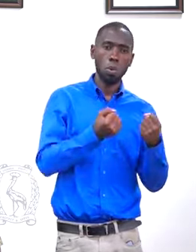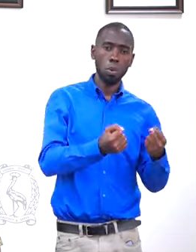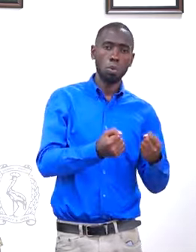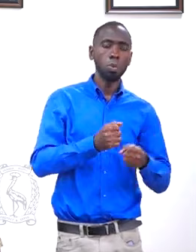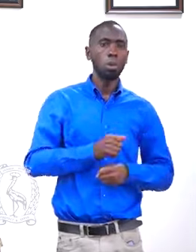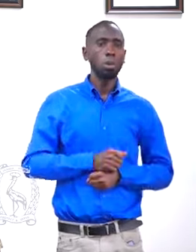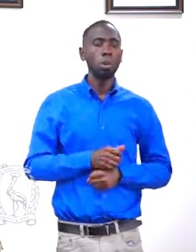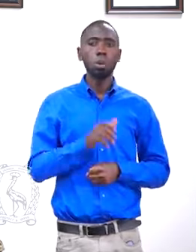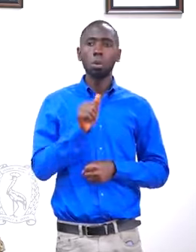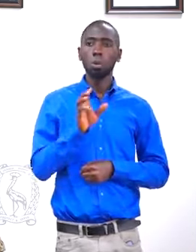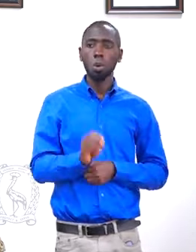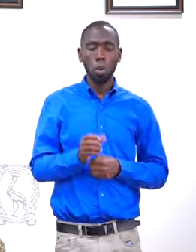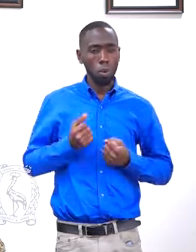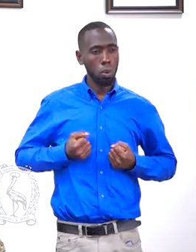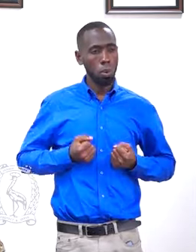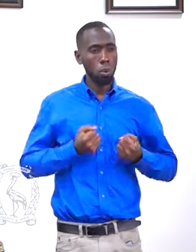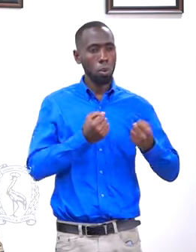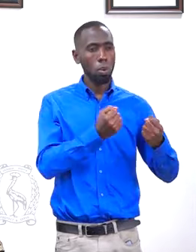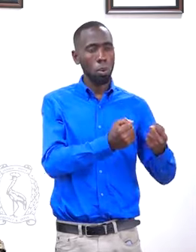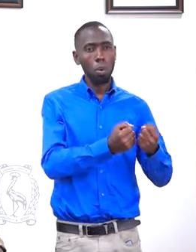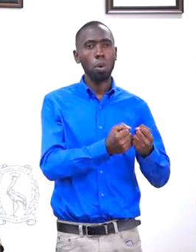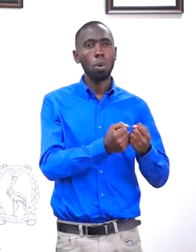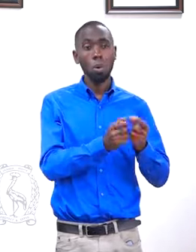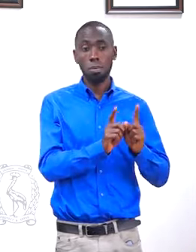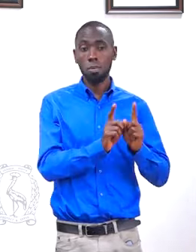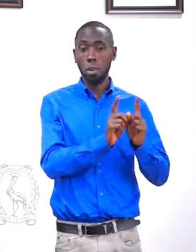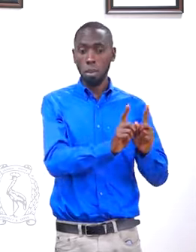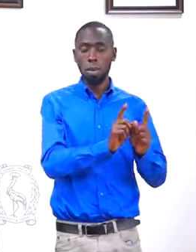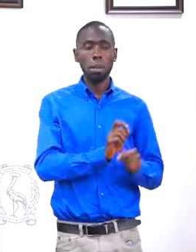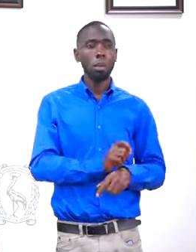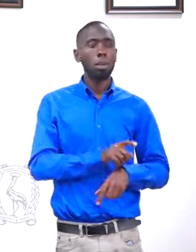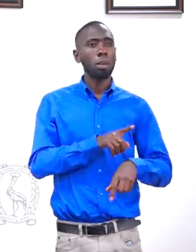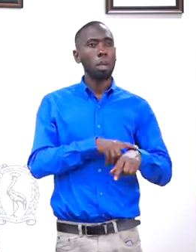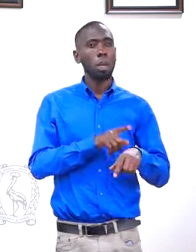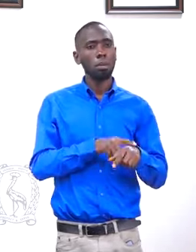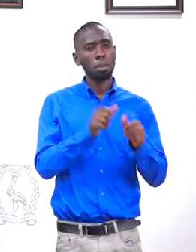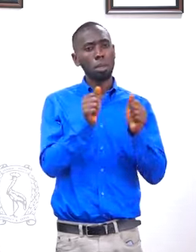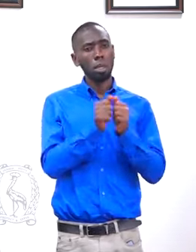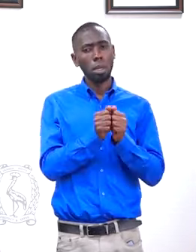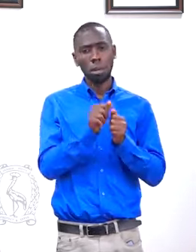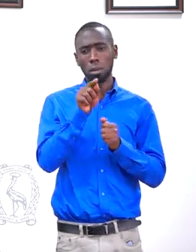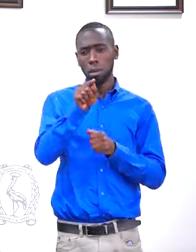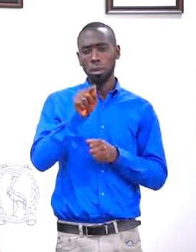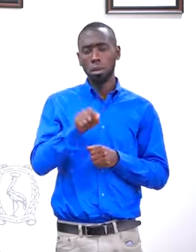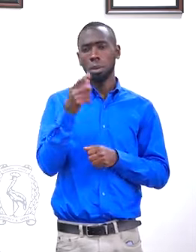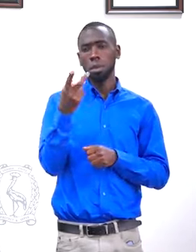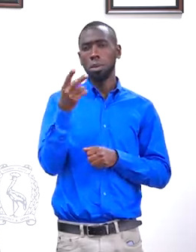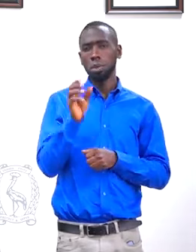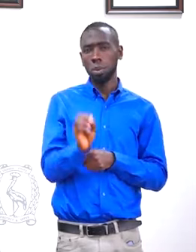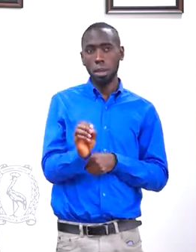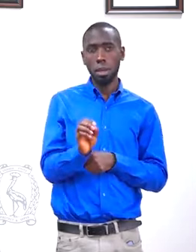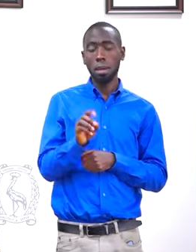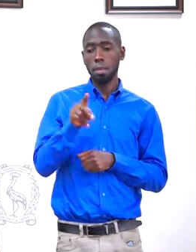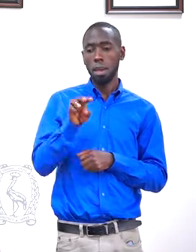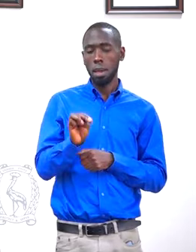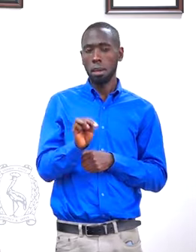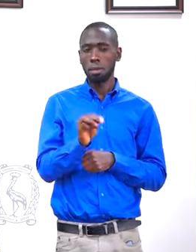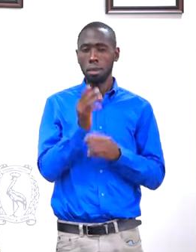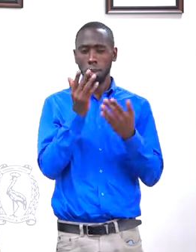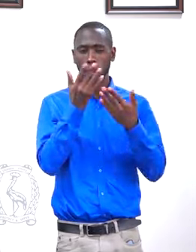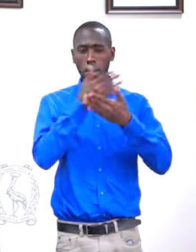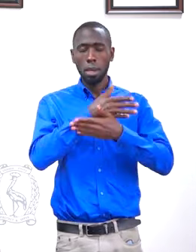So they drove together. That was after around 10, 20 PM, eh, from, eh,